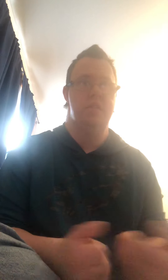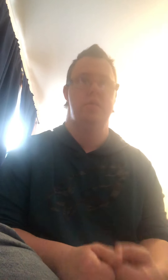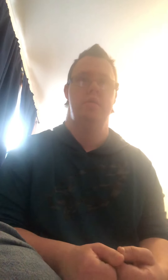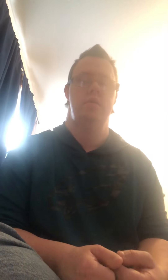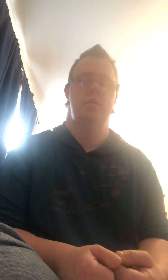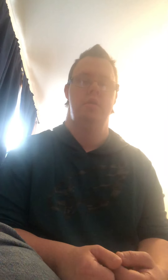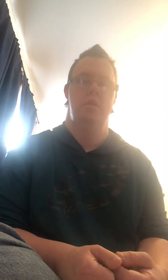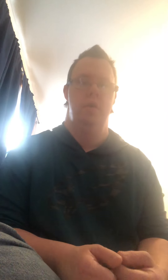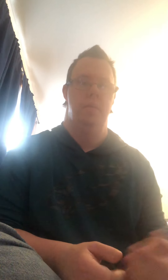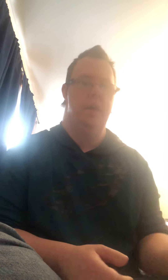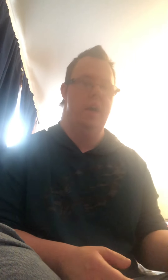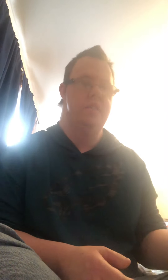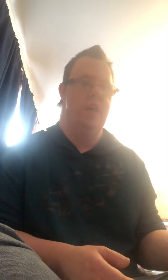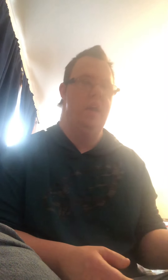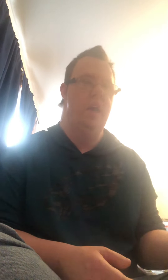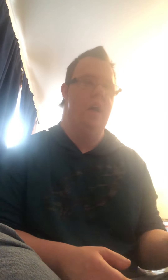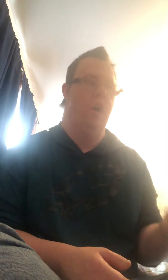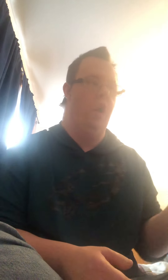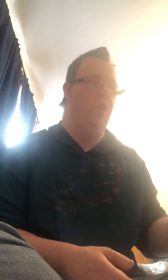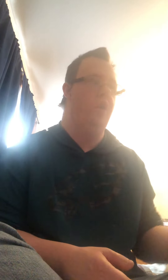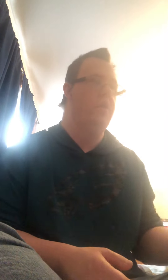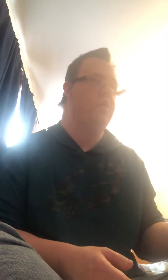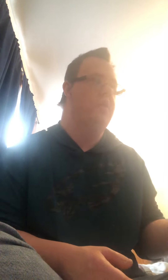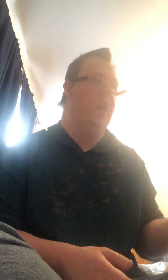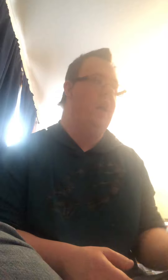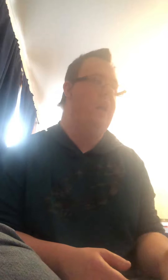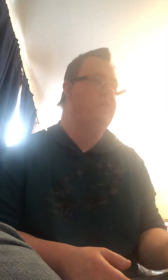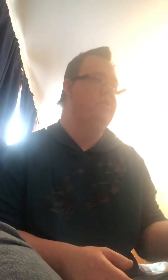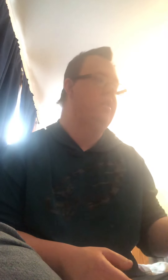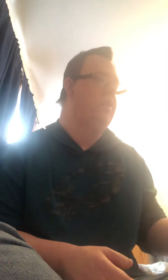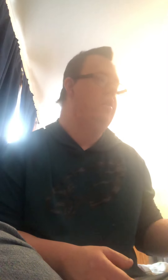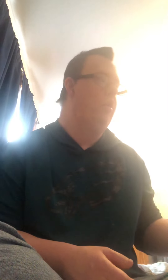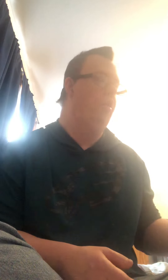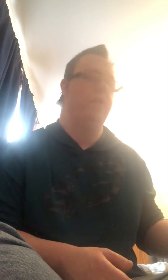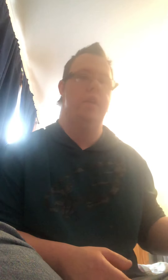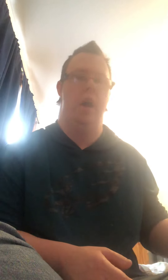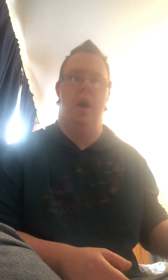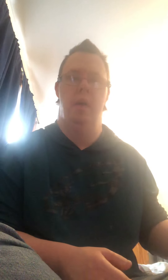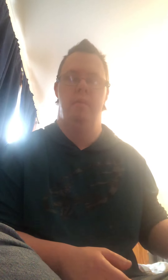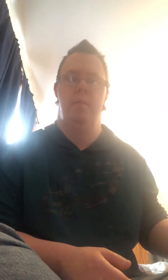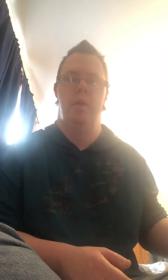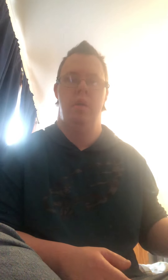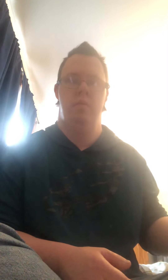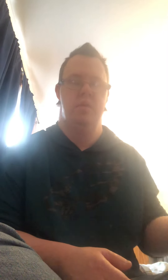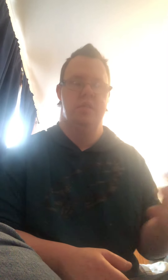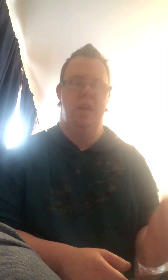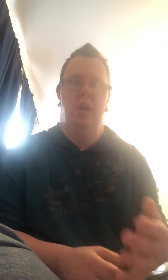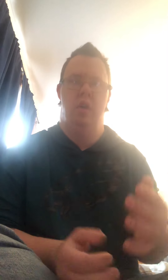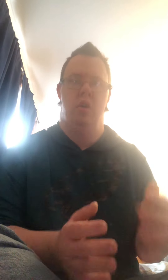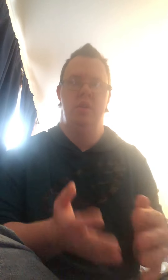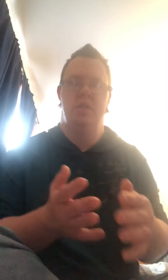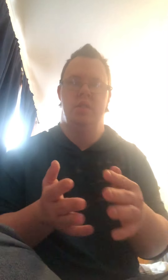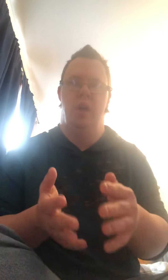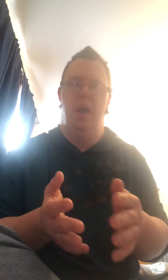disabilities because they get all the hates all the time with seeing all these like